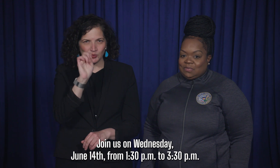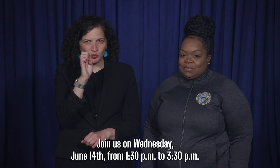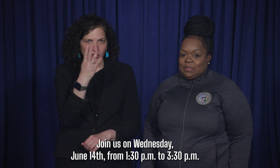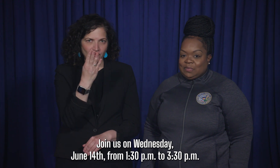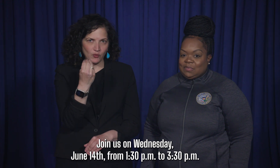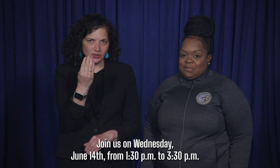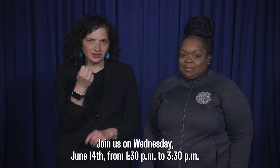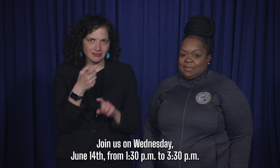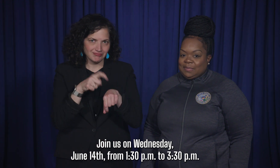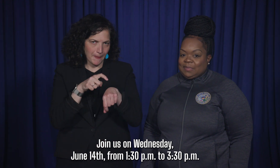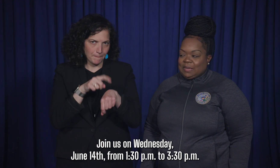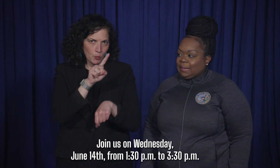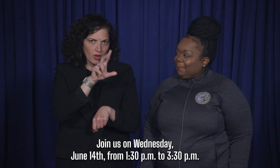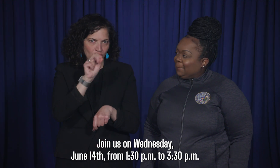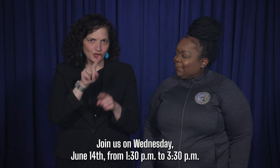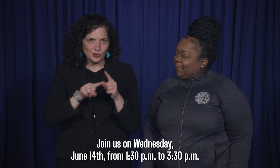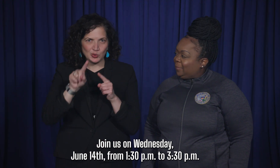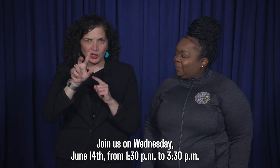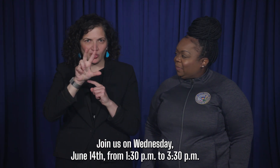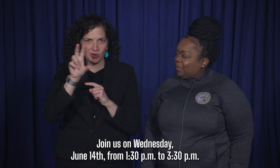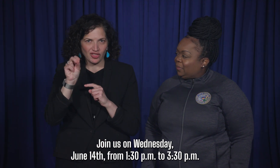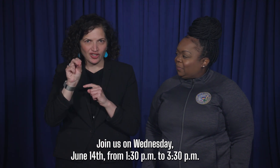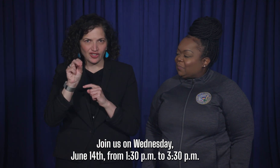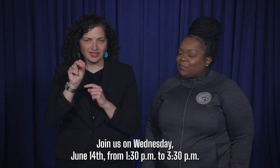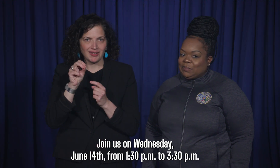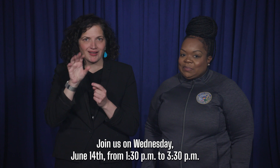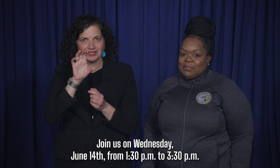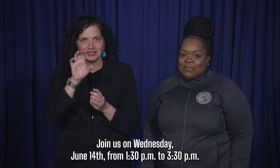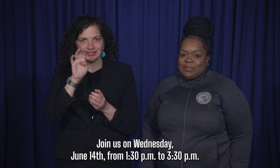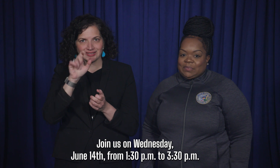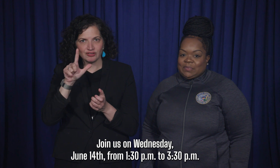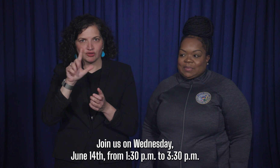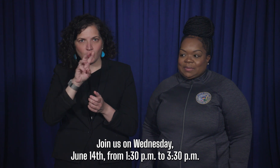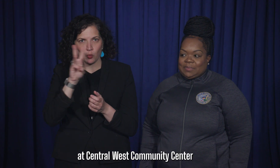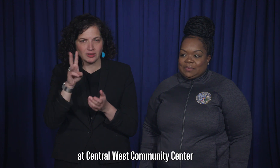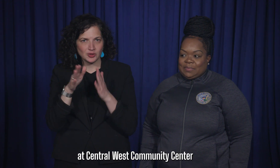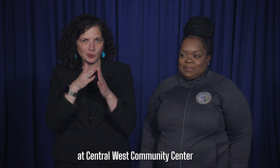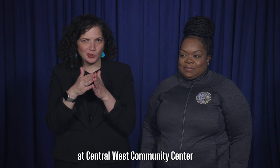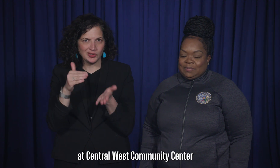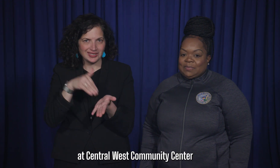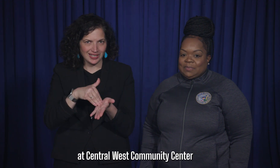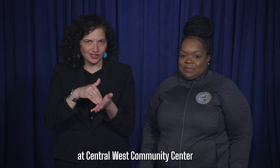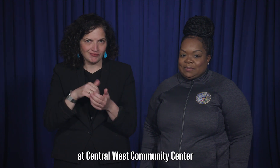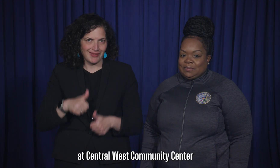June 14th from 1.30 p.m. to 3.30 p.m. at Central West Community Center